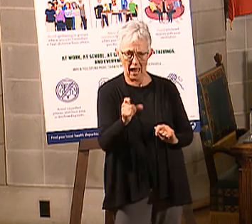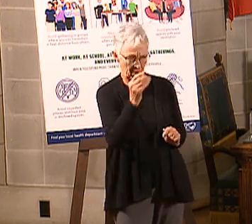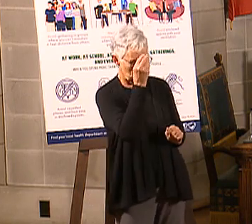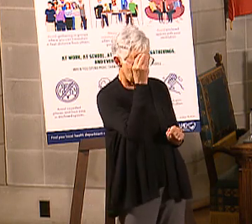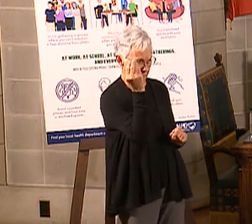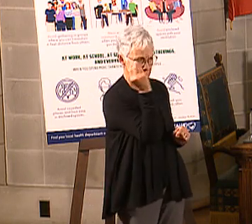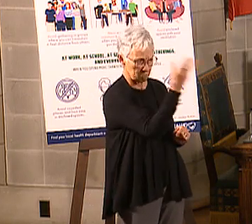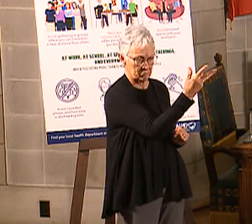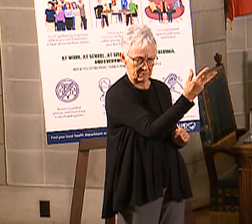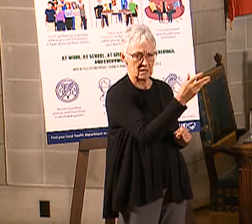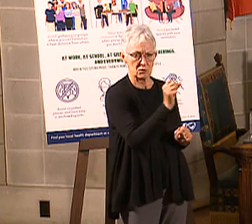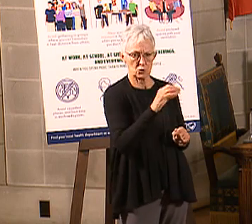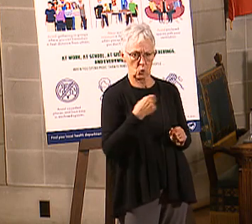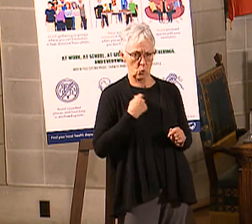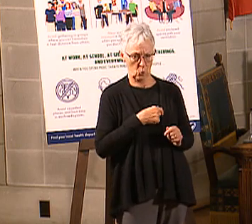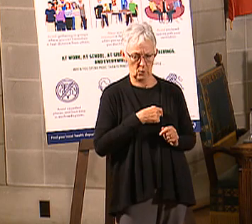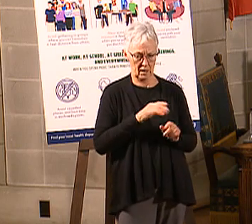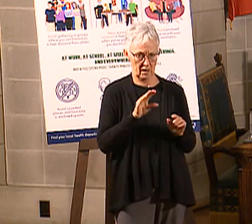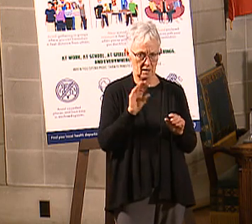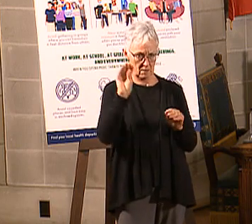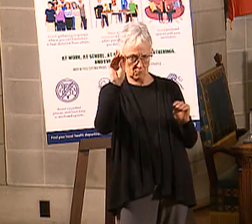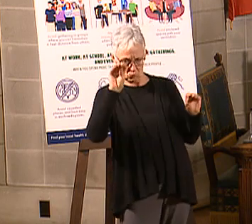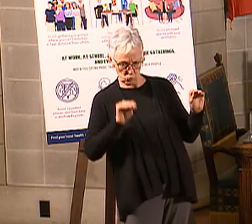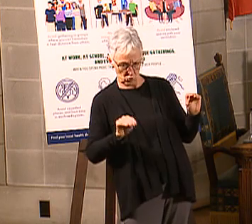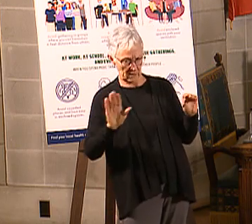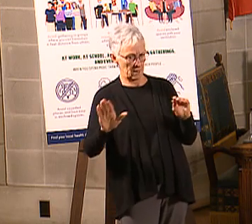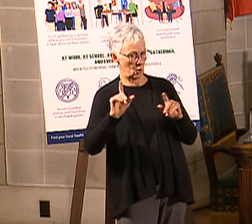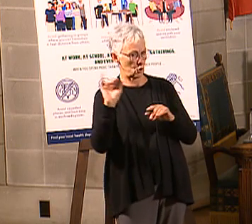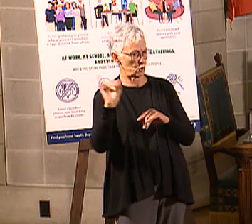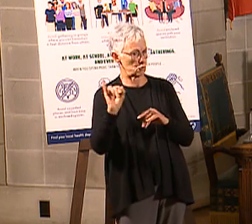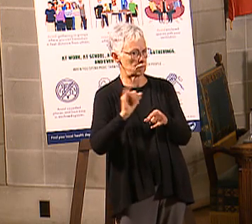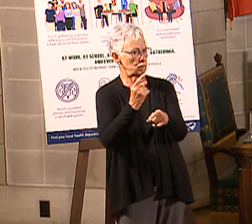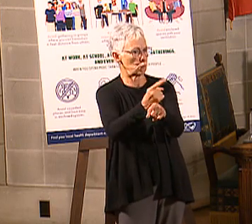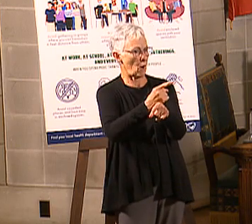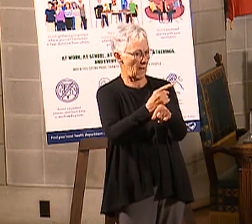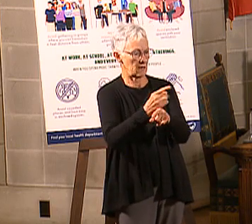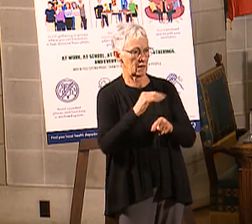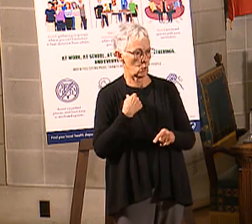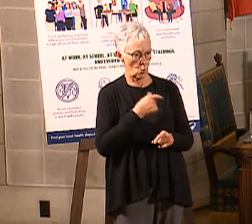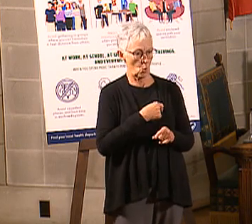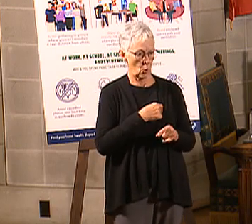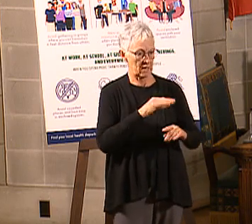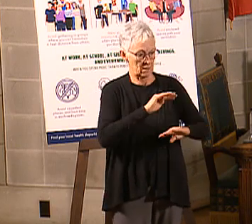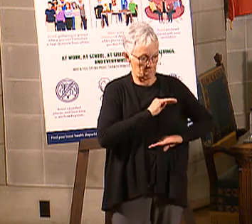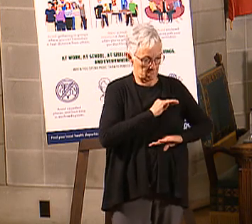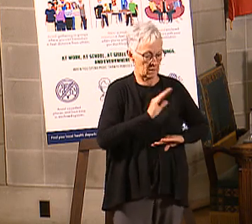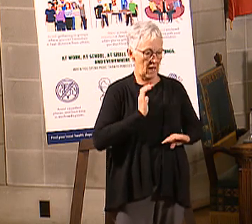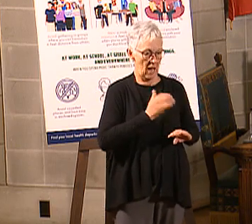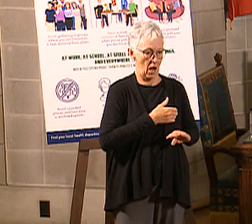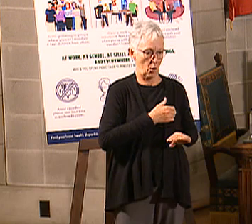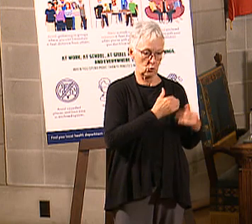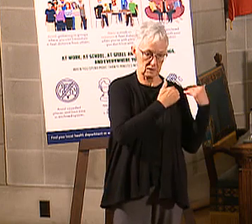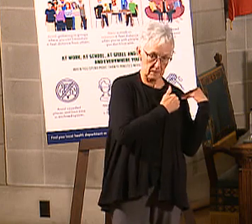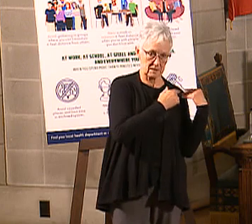they are put into the appropriate position and that we are efficient and meet our obligations to the taxpayer.